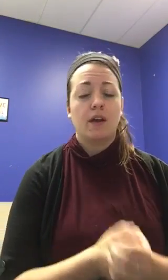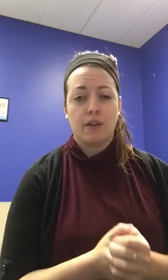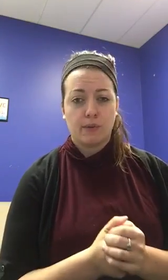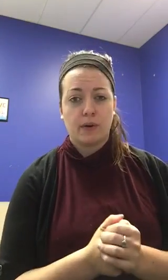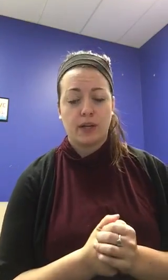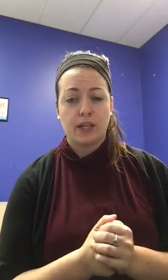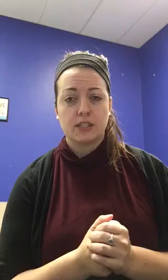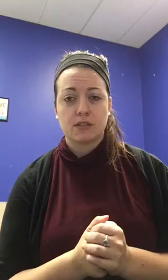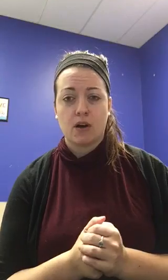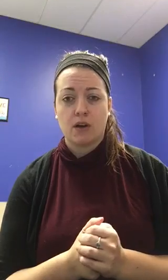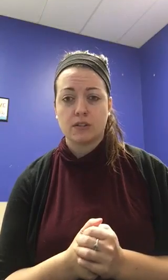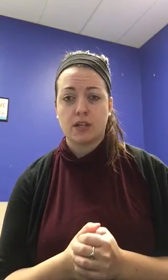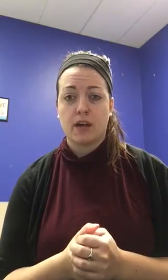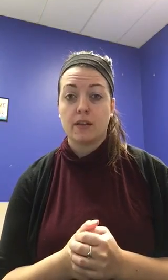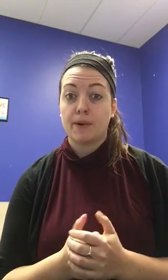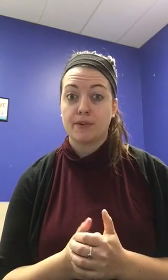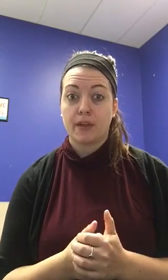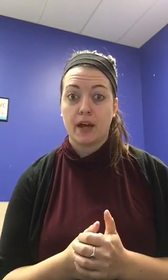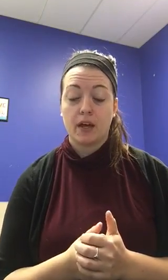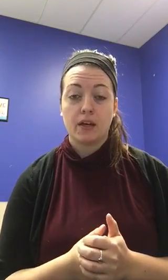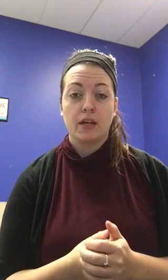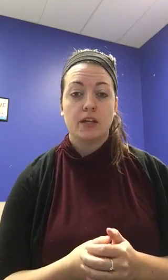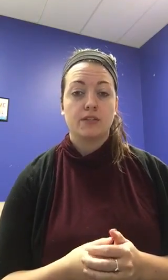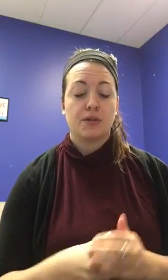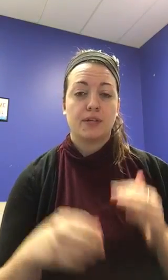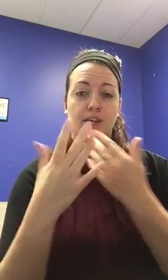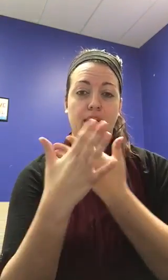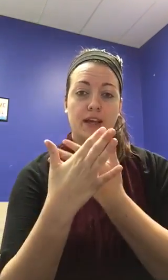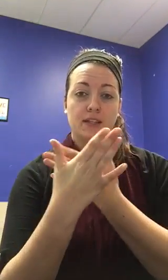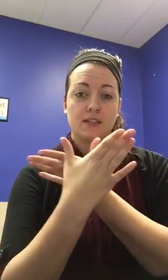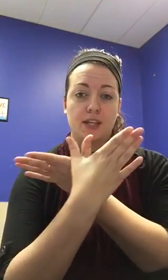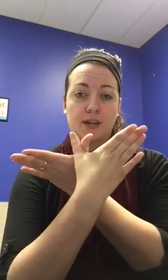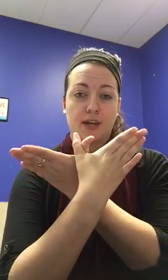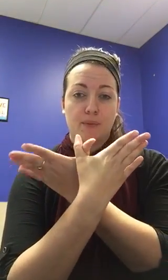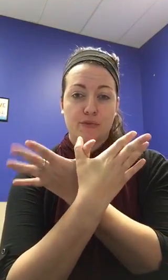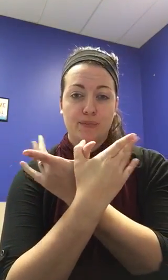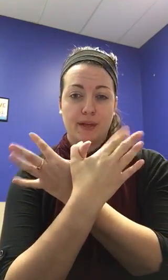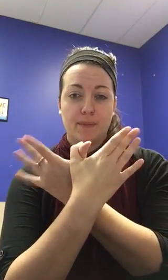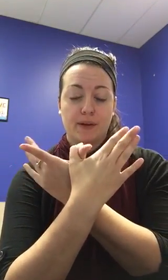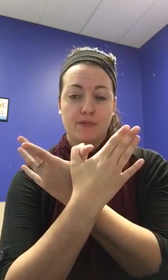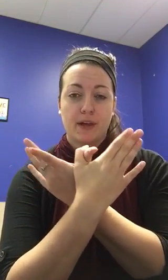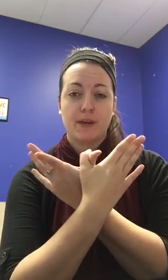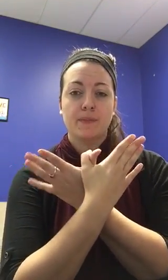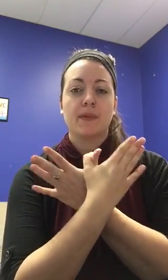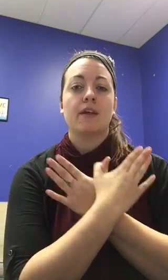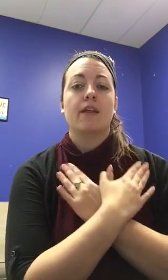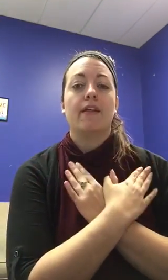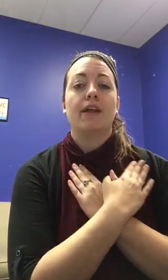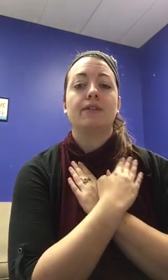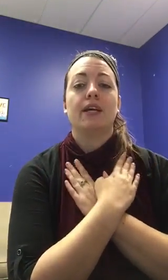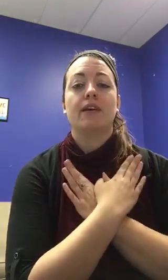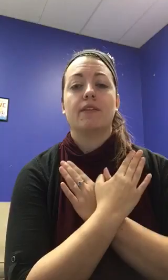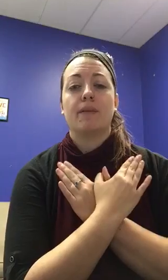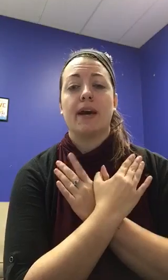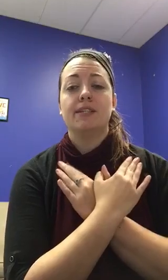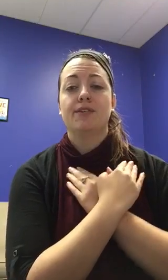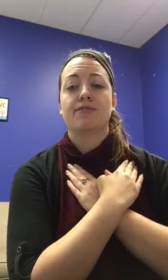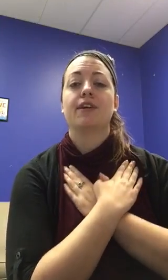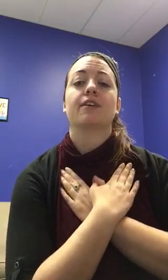Another one is called the butterfly hug. So you take your hands and you kind of morph them like a butterfly, and you take the pads of your fingers